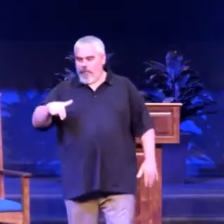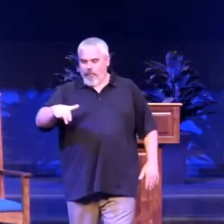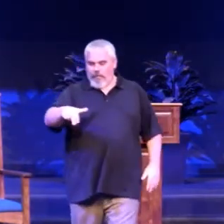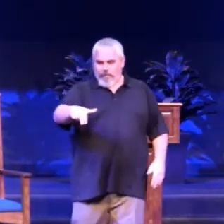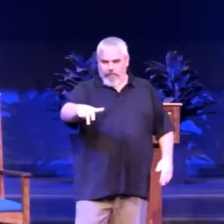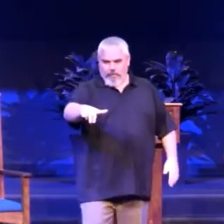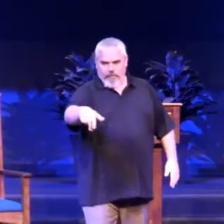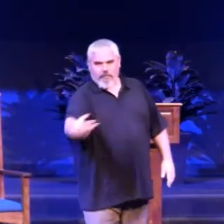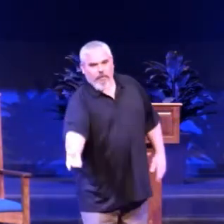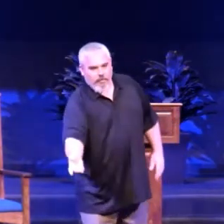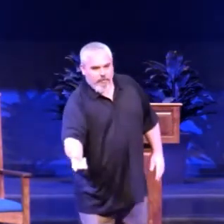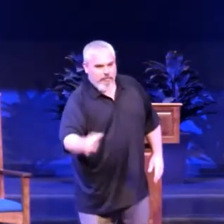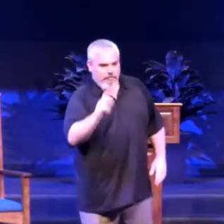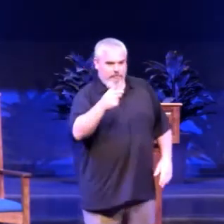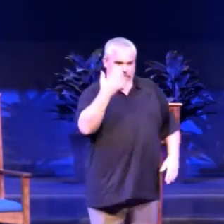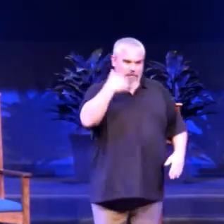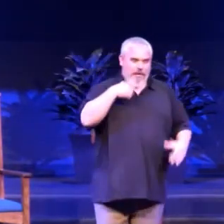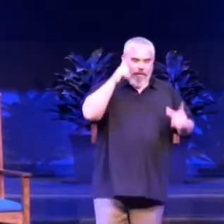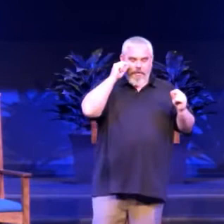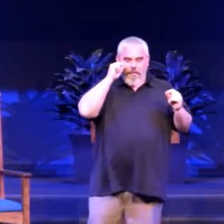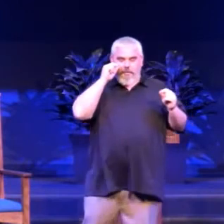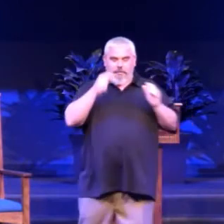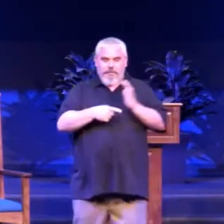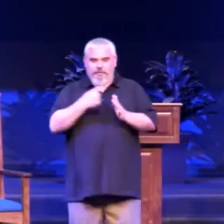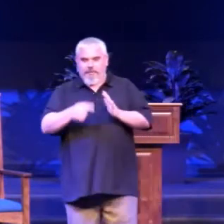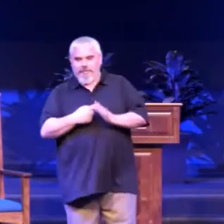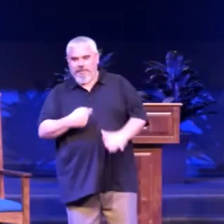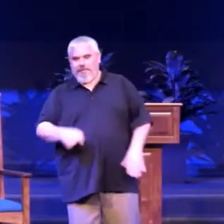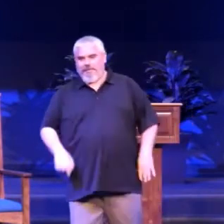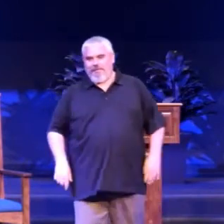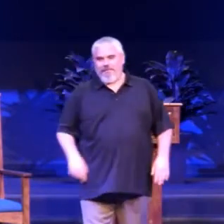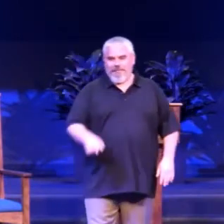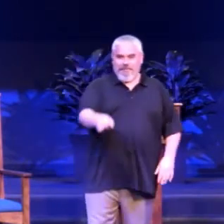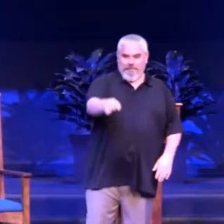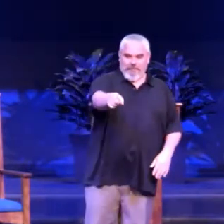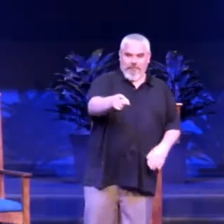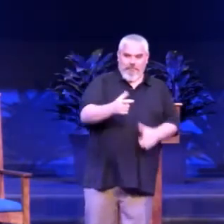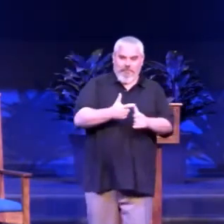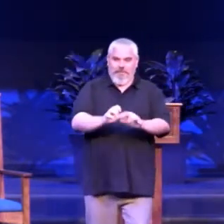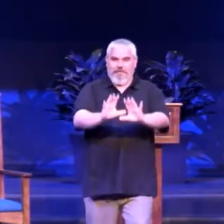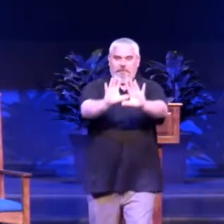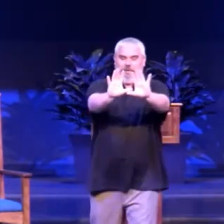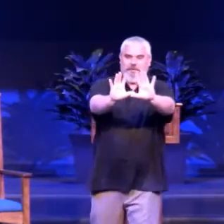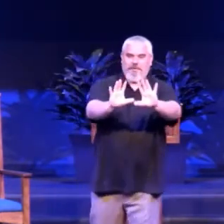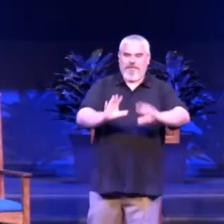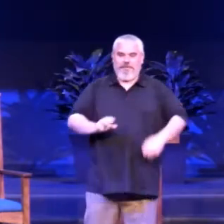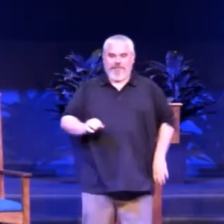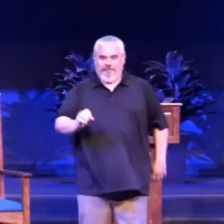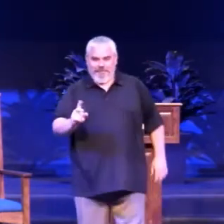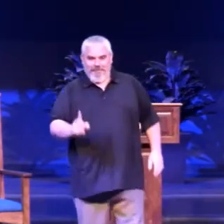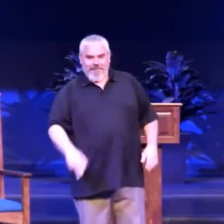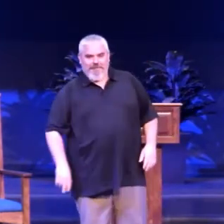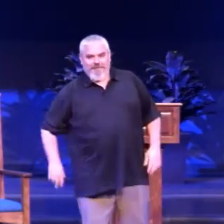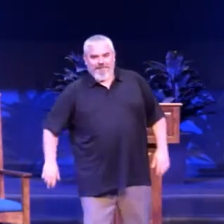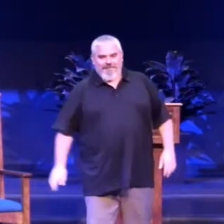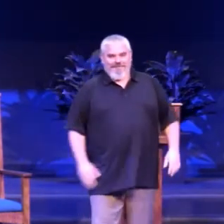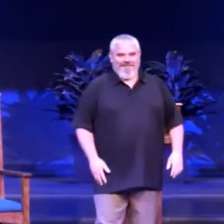Don't let me walk off, okay? You know, because sometimes I have my eyes closed. Larry will be there, ready to hold me up.